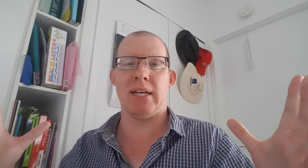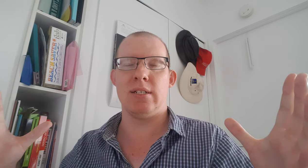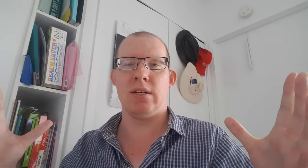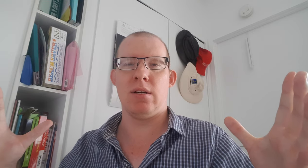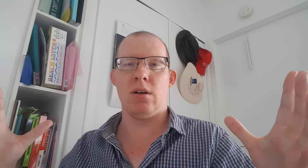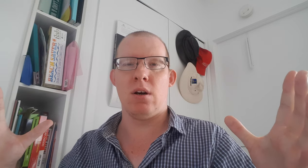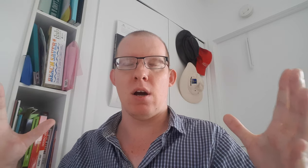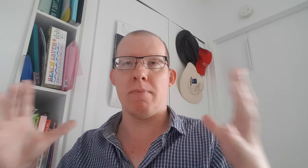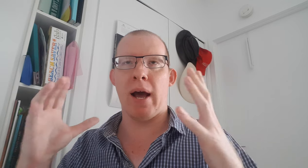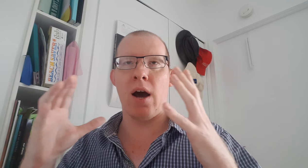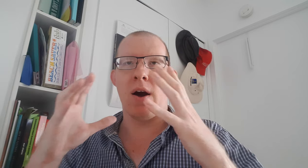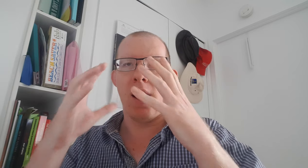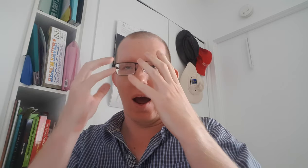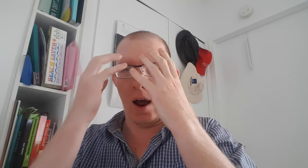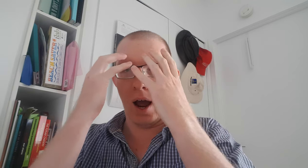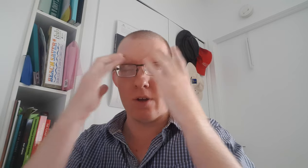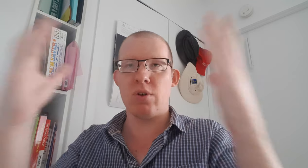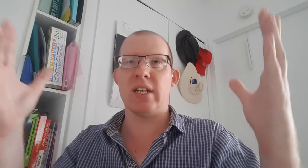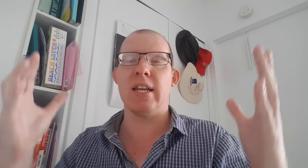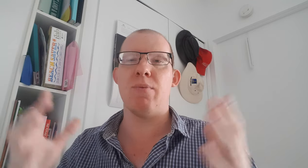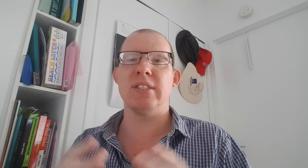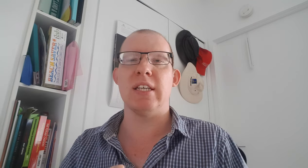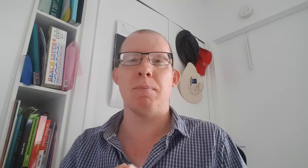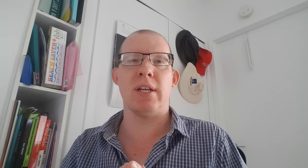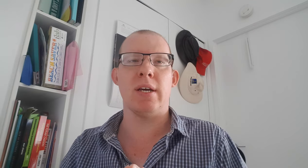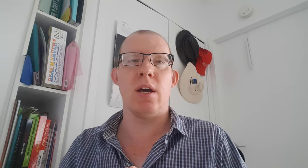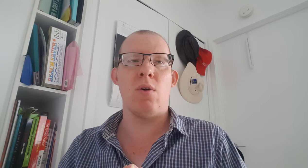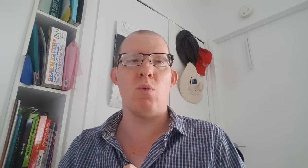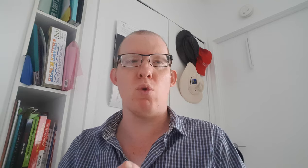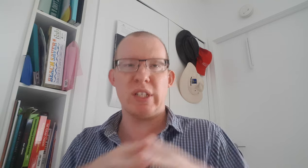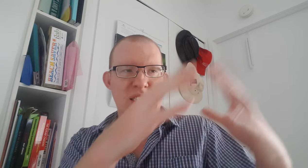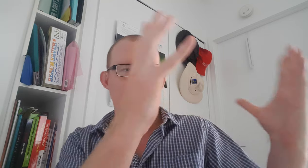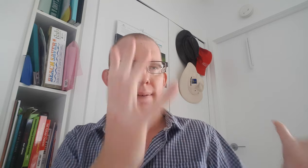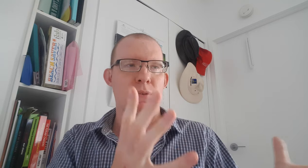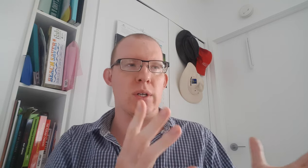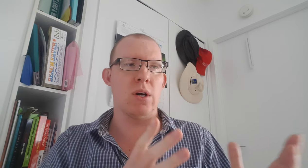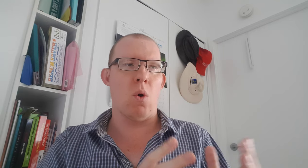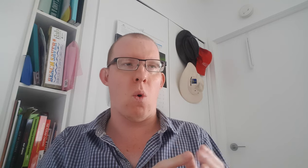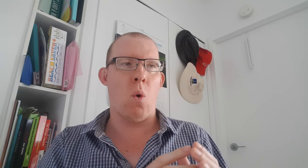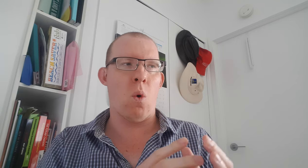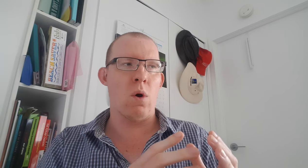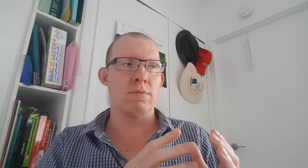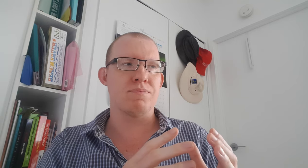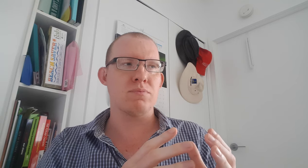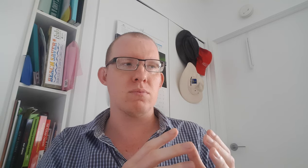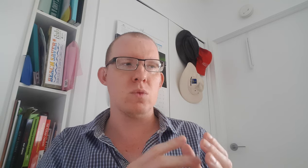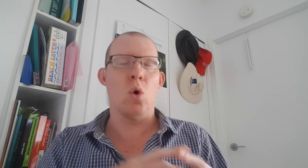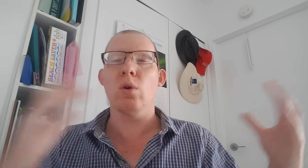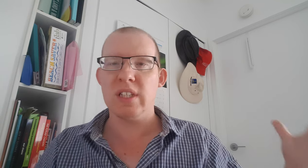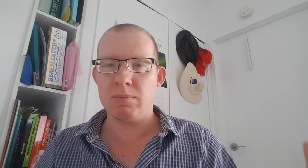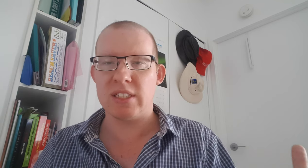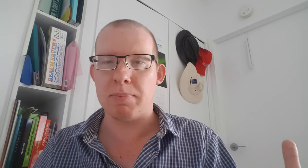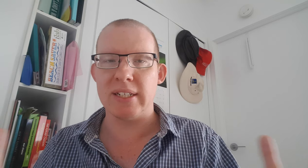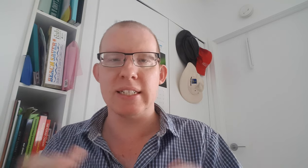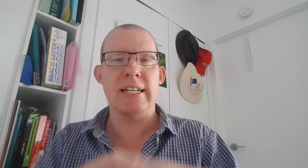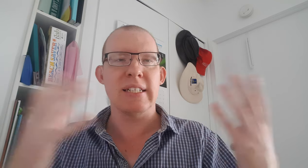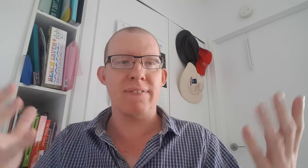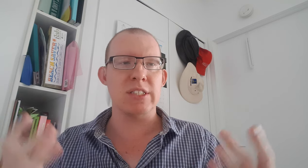about how you connect with somebody who looks different or or some disability, an individual